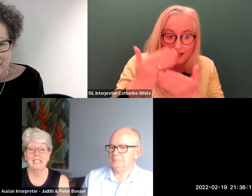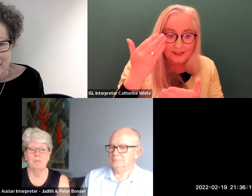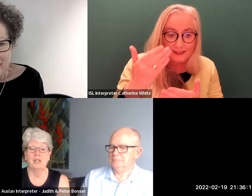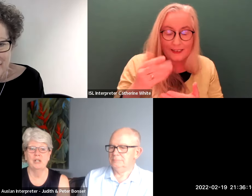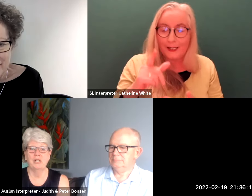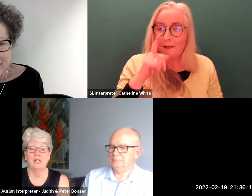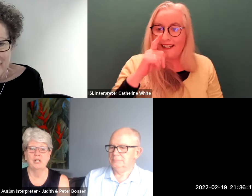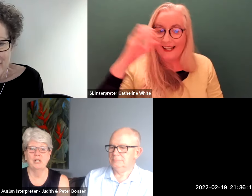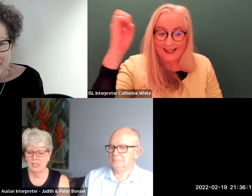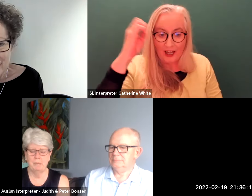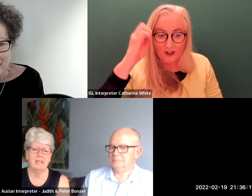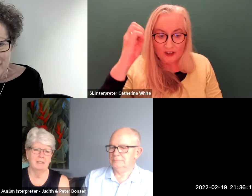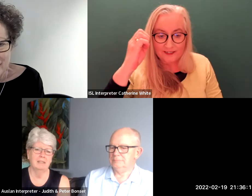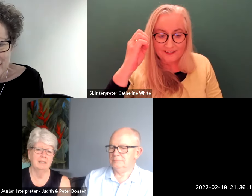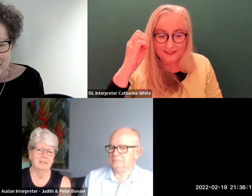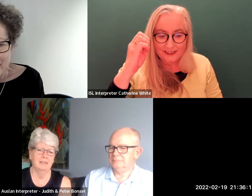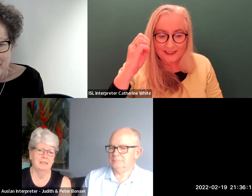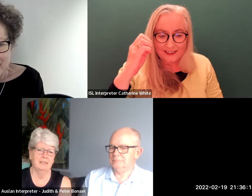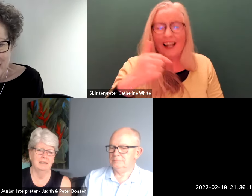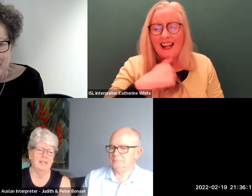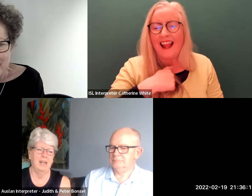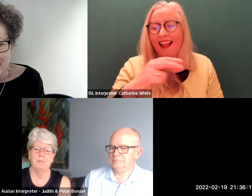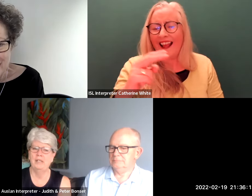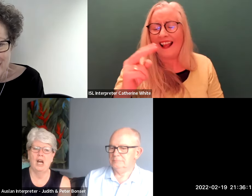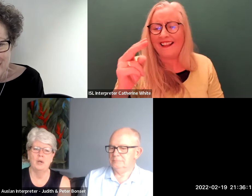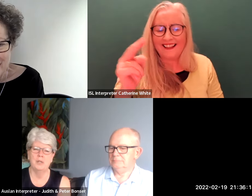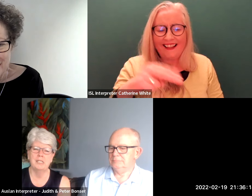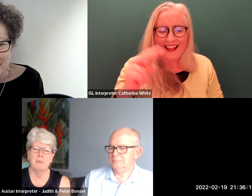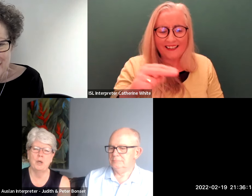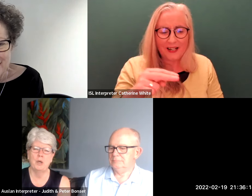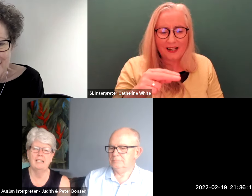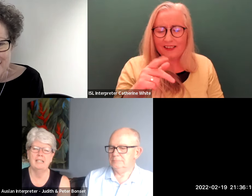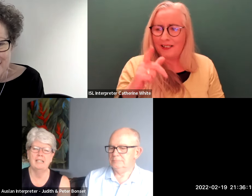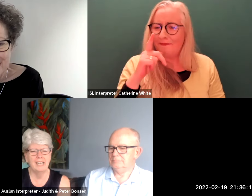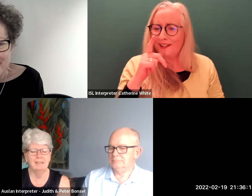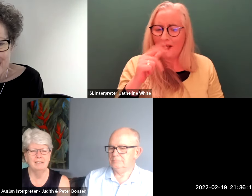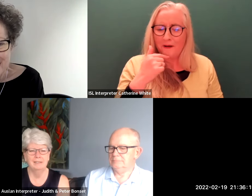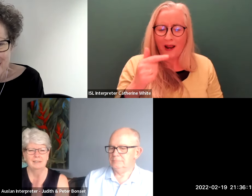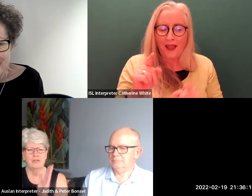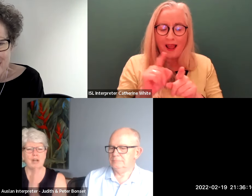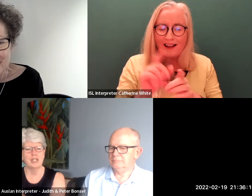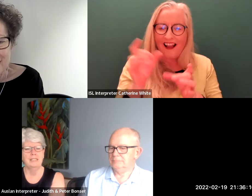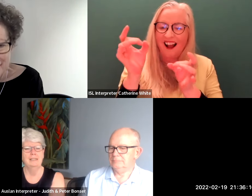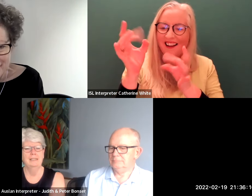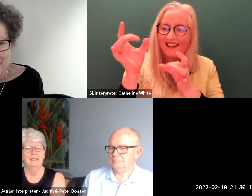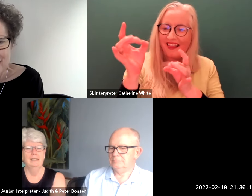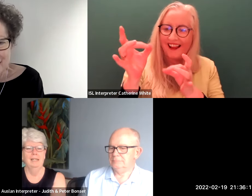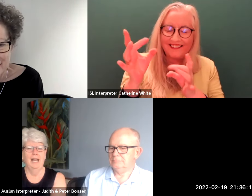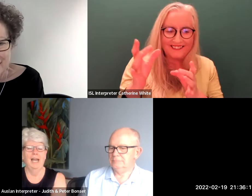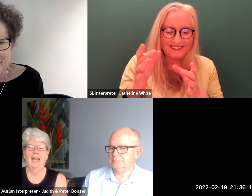english because i was able to speak you know but i always spoke in ausland structure